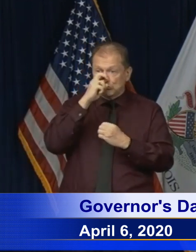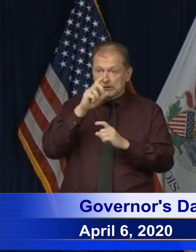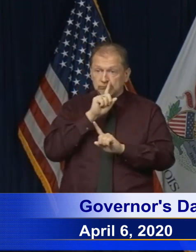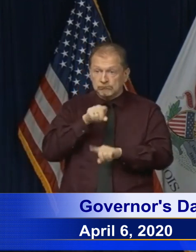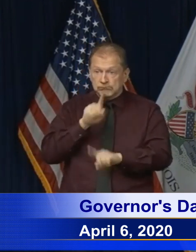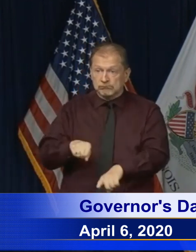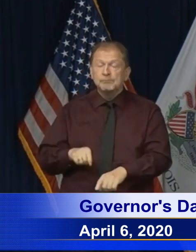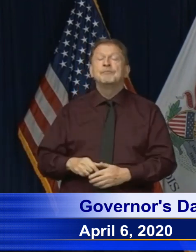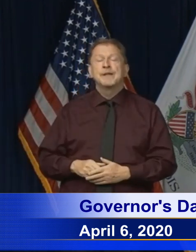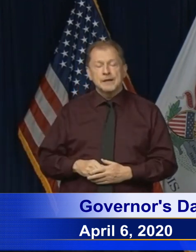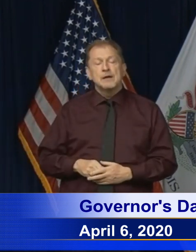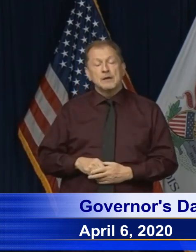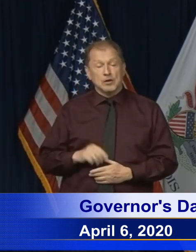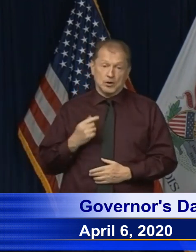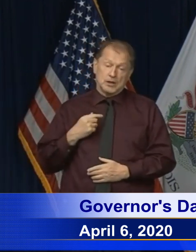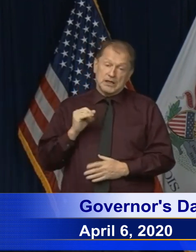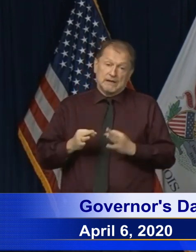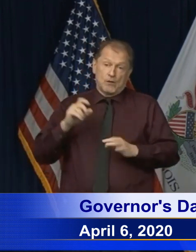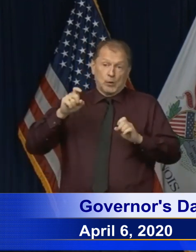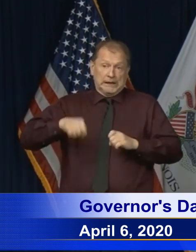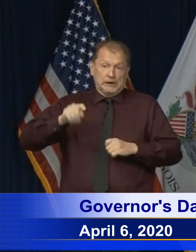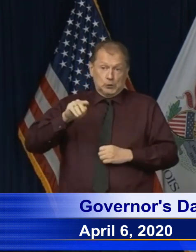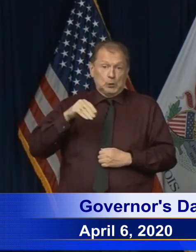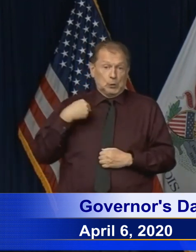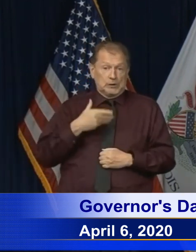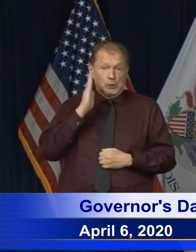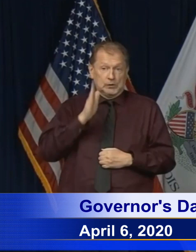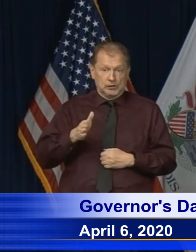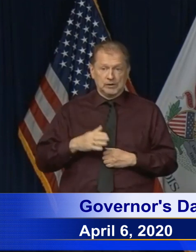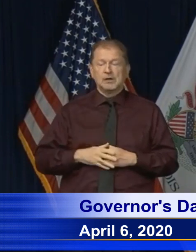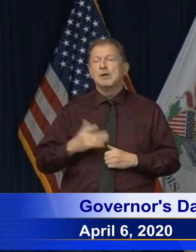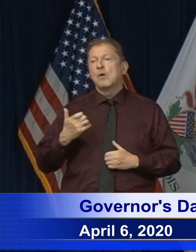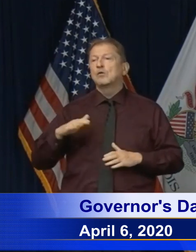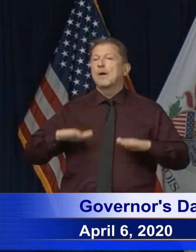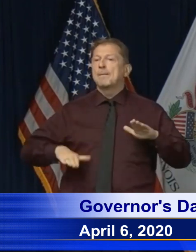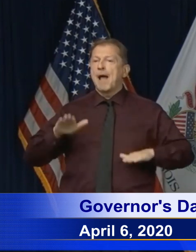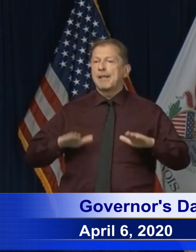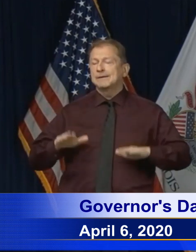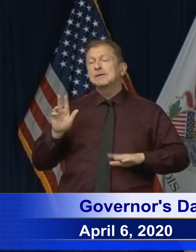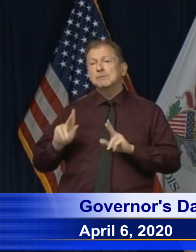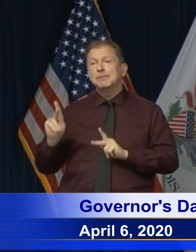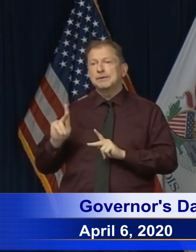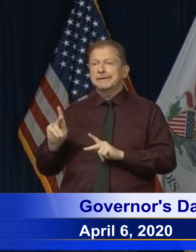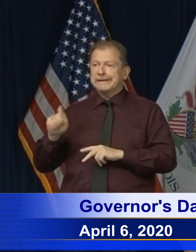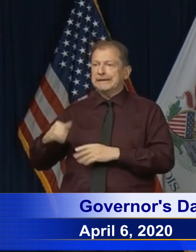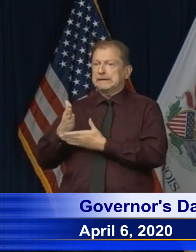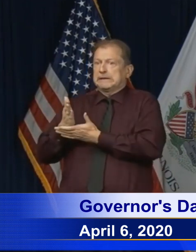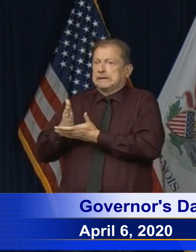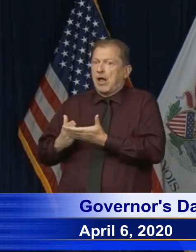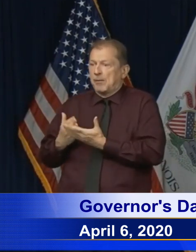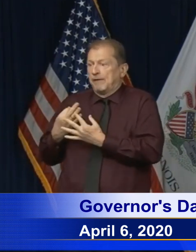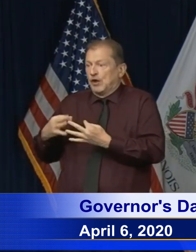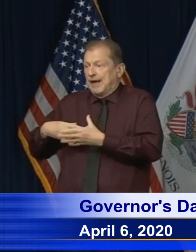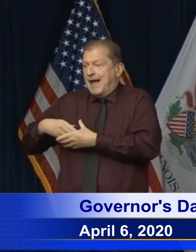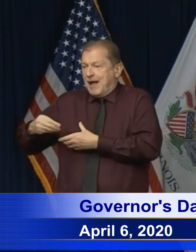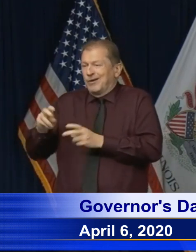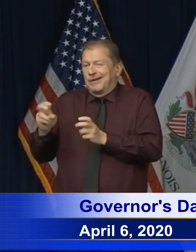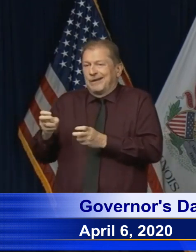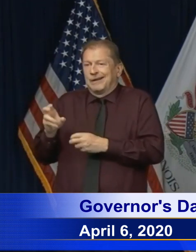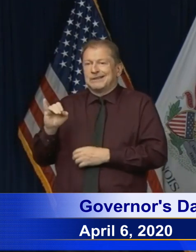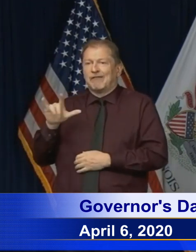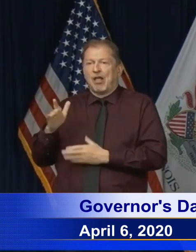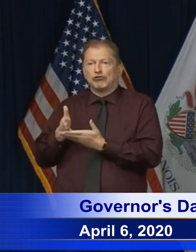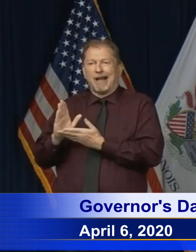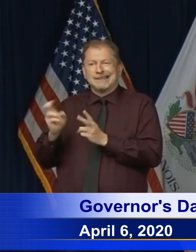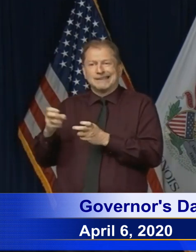the answer is we try to look at all of these things all the time where, you know, you want to balance people's civil liberties and our need to, you know, to stay at home and